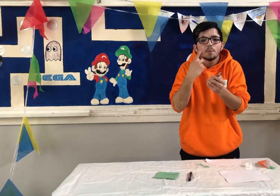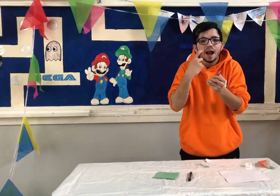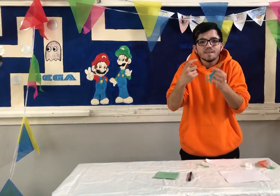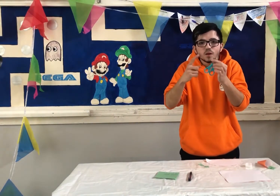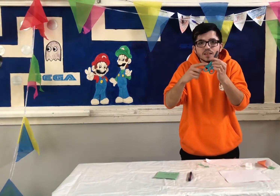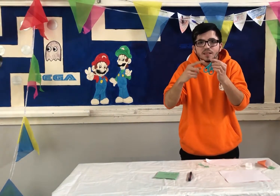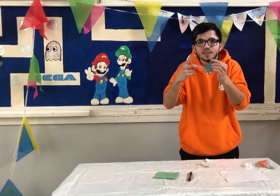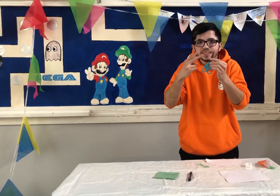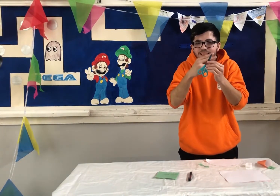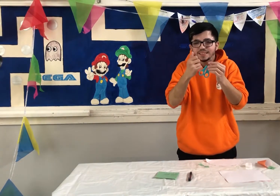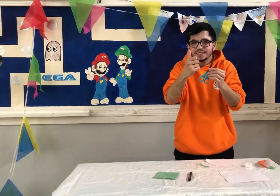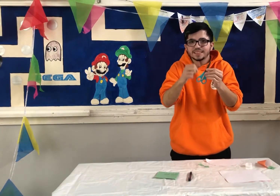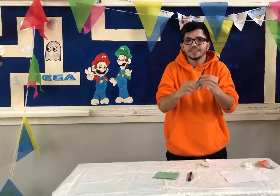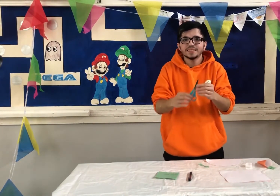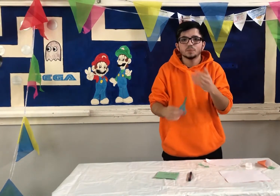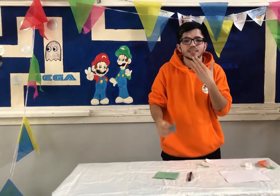But please be careful when you're using scissors.